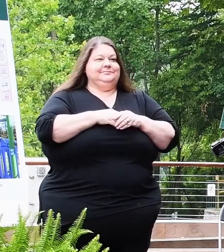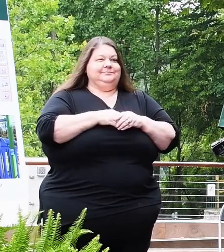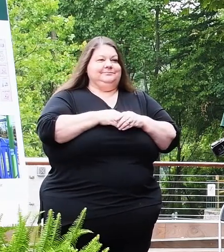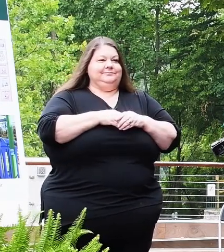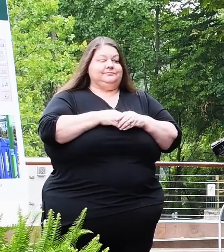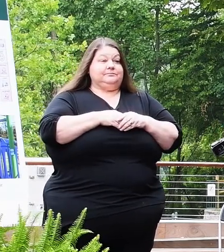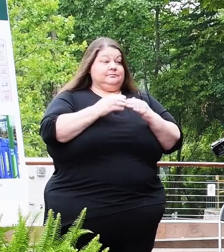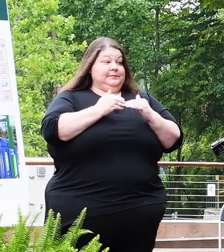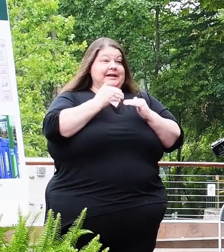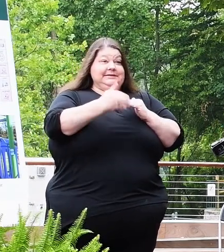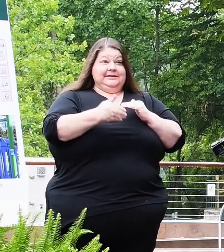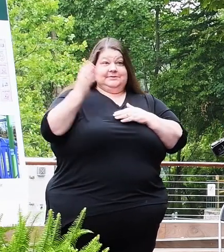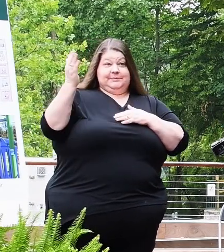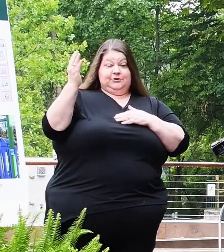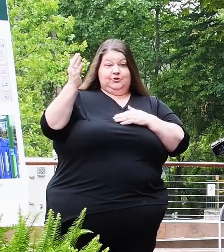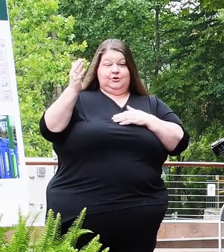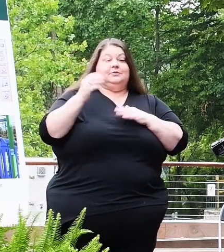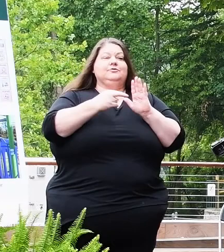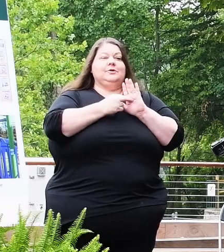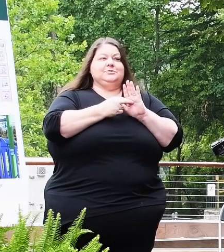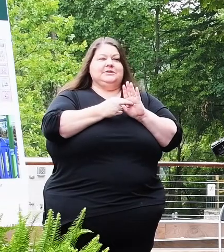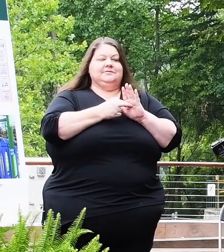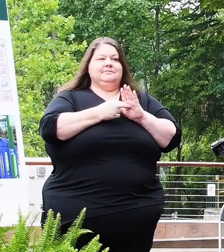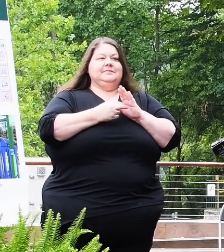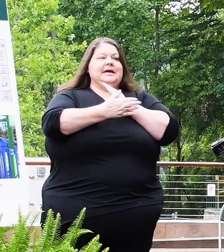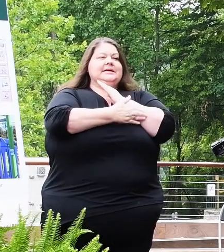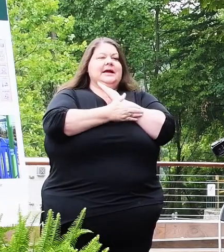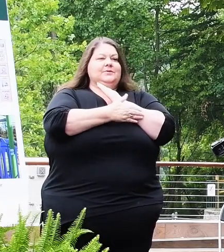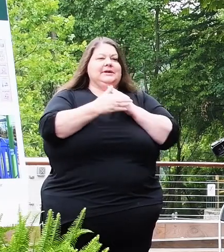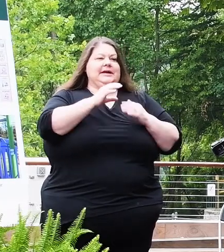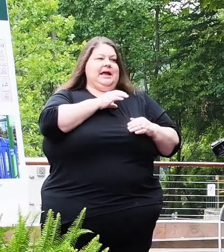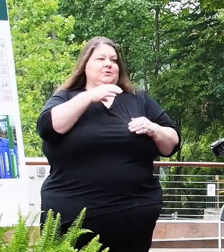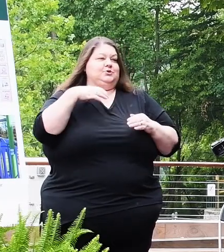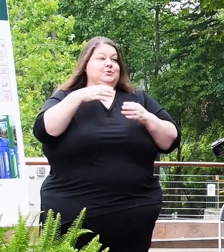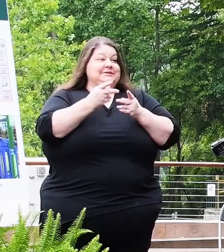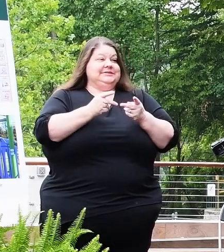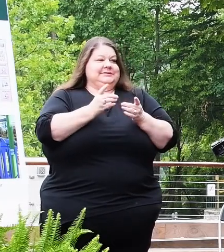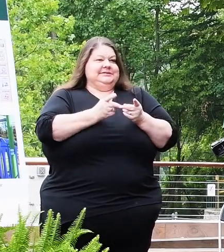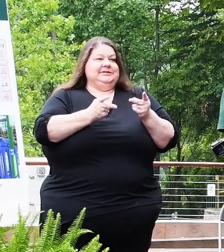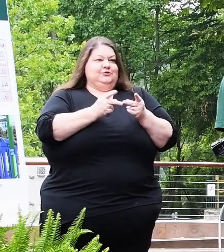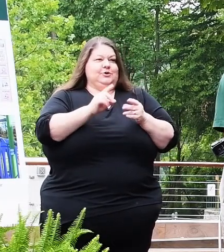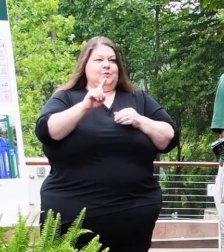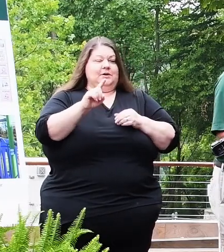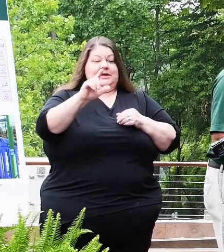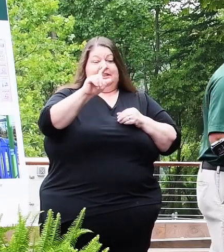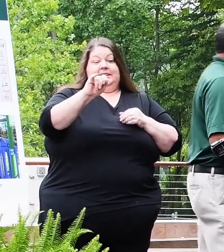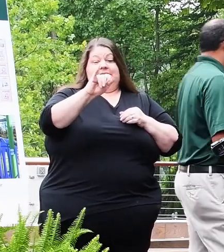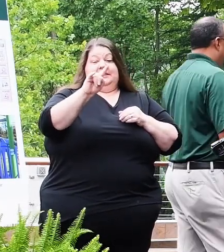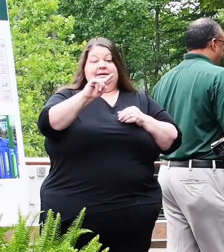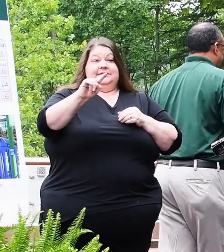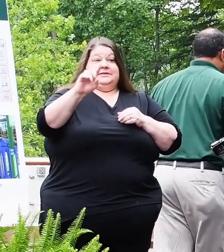Our next speaker represents County Council District 1. Please welcome Councilwoman Liz Walke.